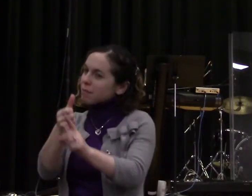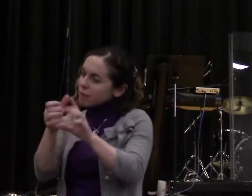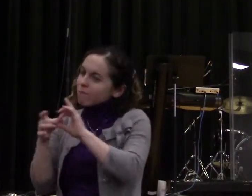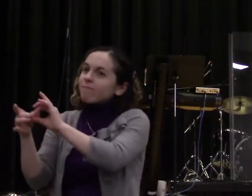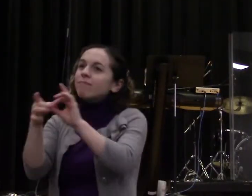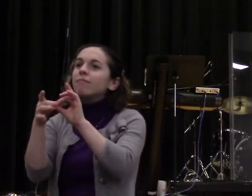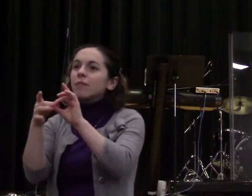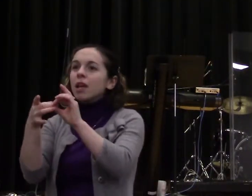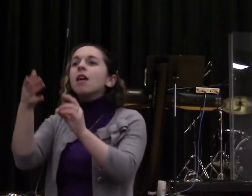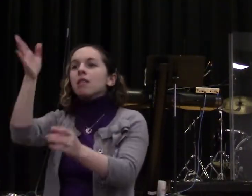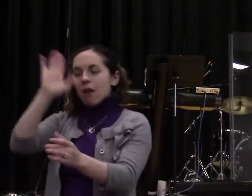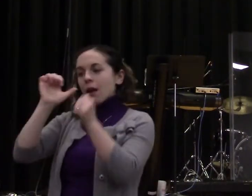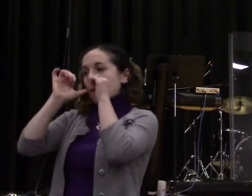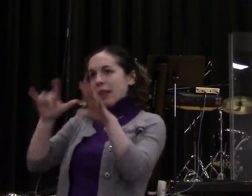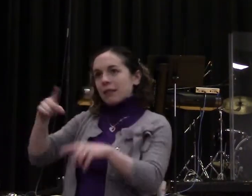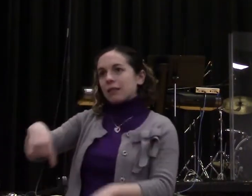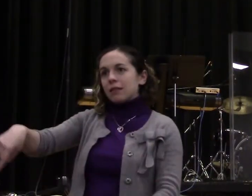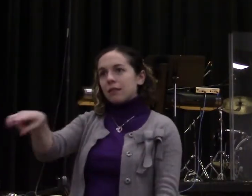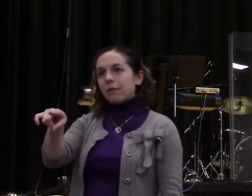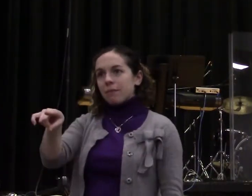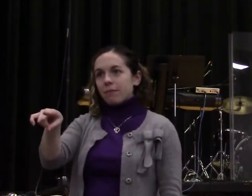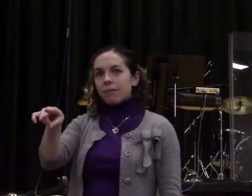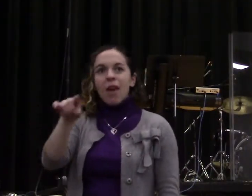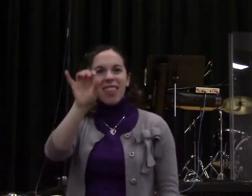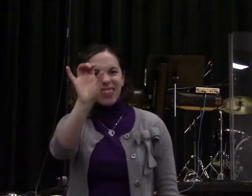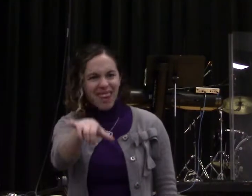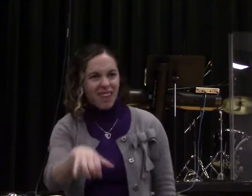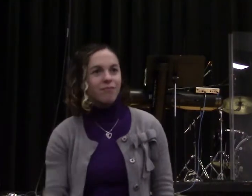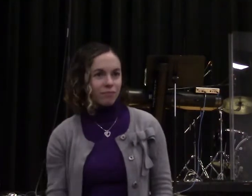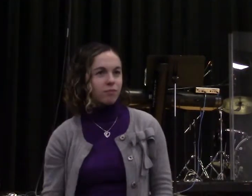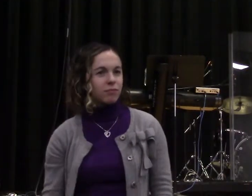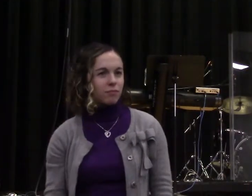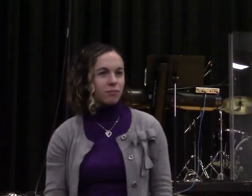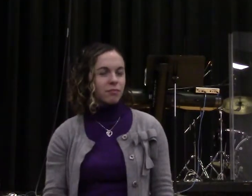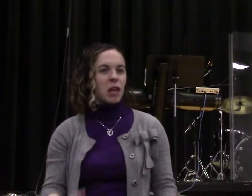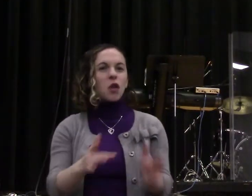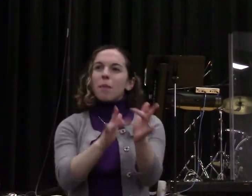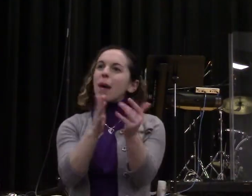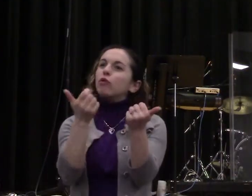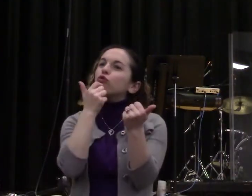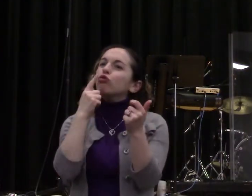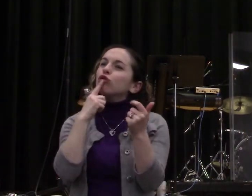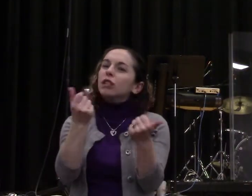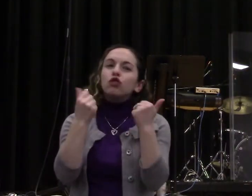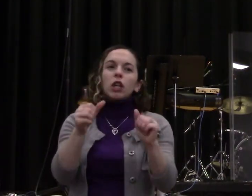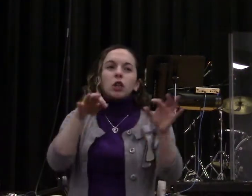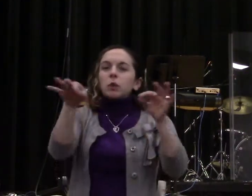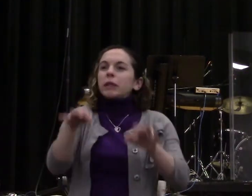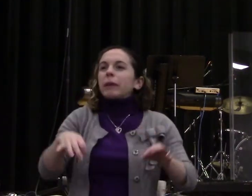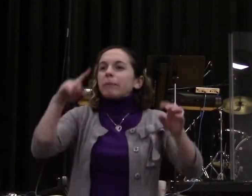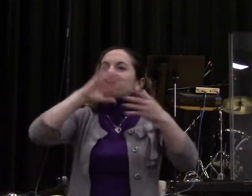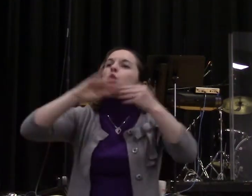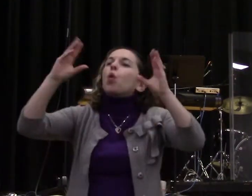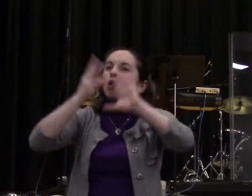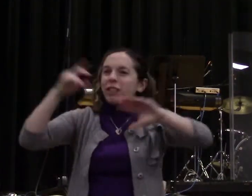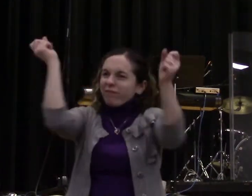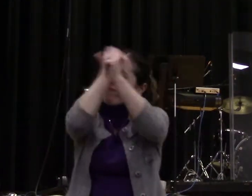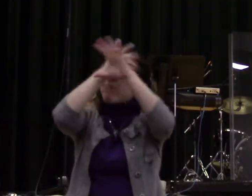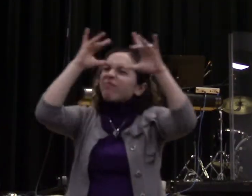in South Jersey? It's like dew in the white mountains of Vermont watering my garden in New